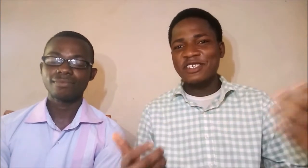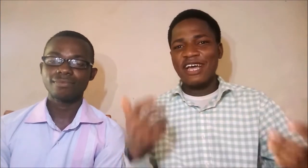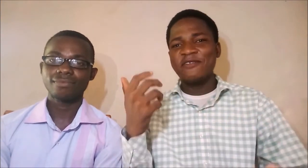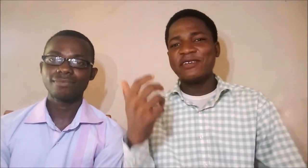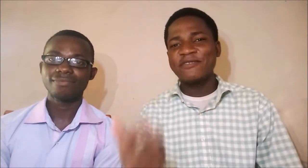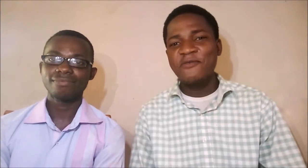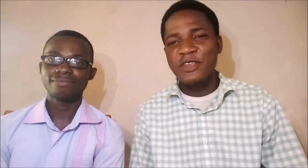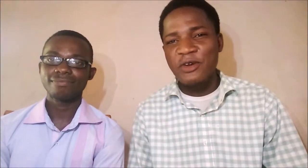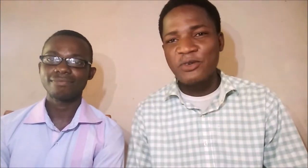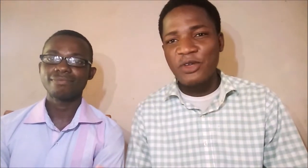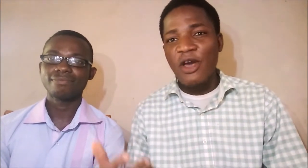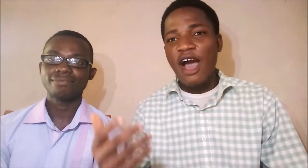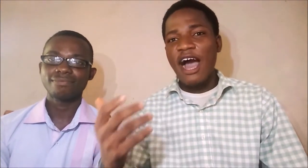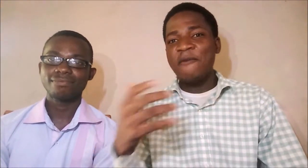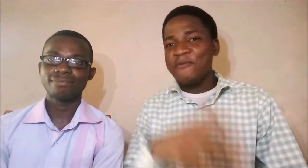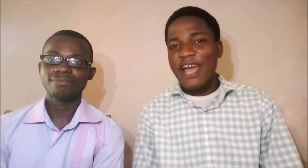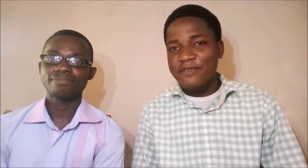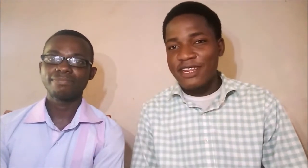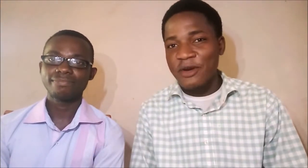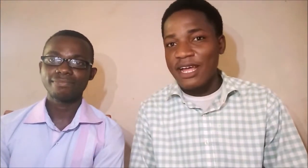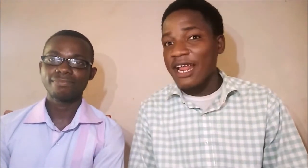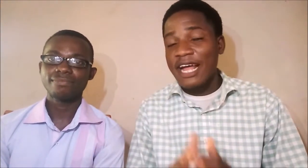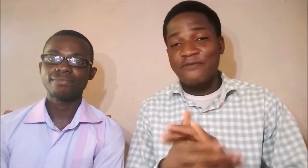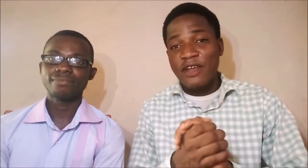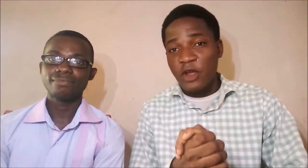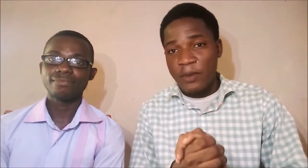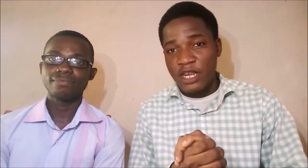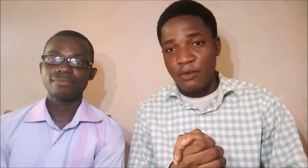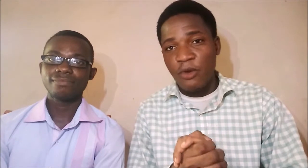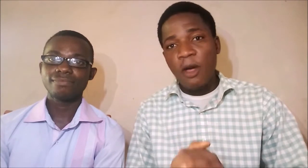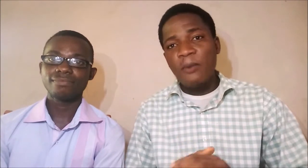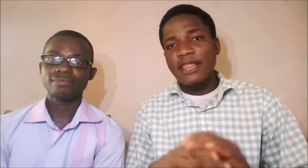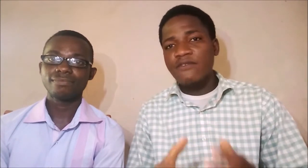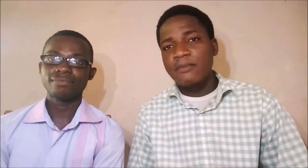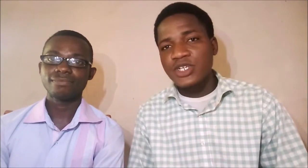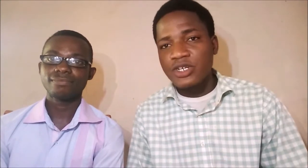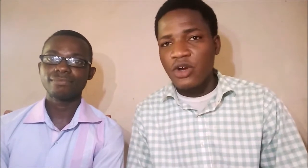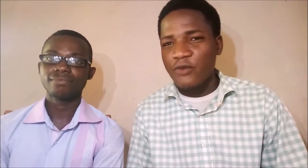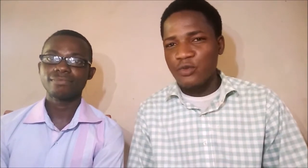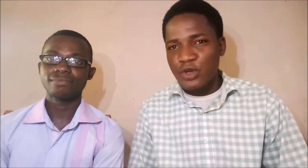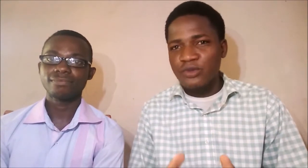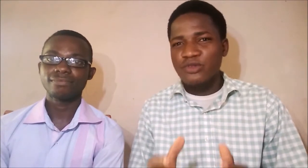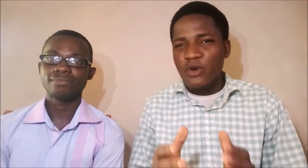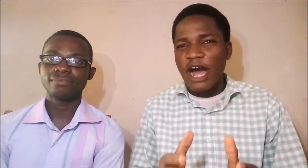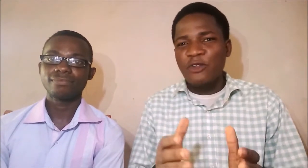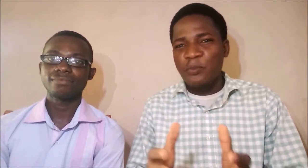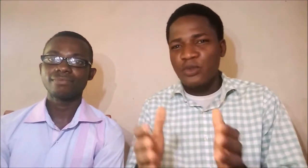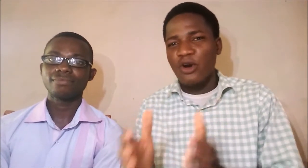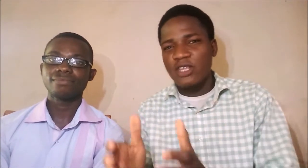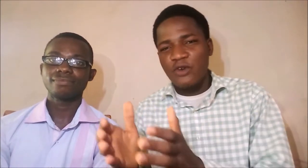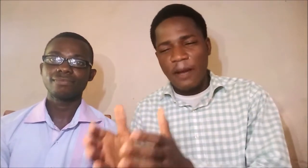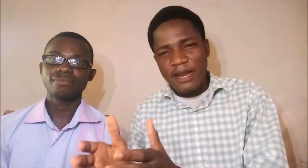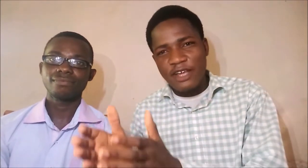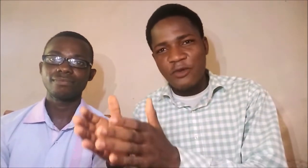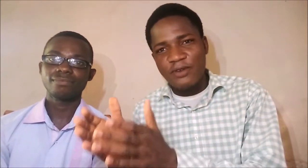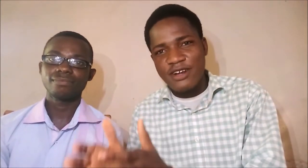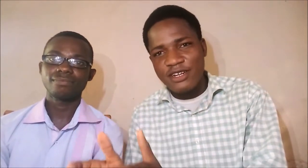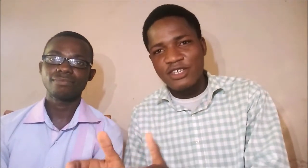I've been receiving videos privately on that and that's very commendable. But I think for the majority of us, we don't know how to put all these vocabularies we've learned